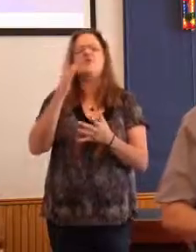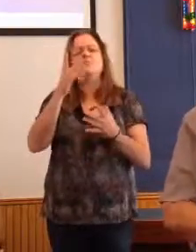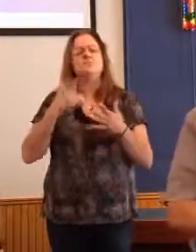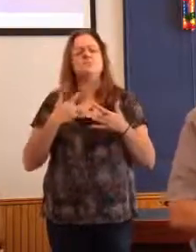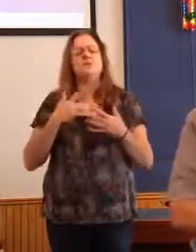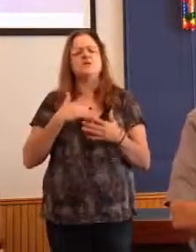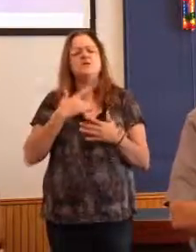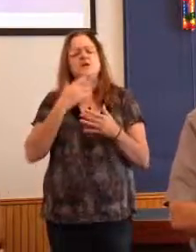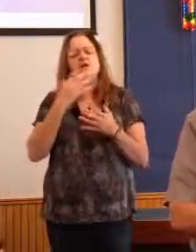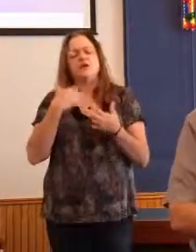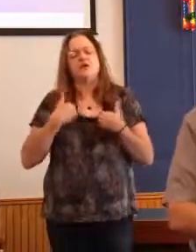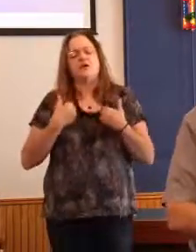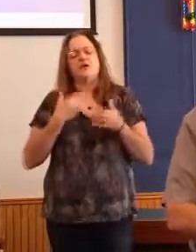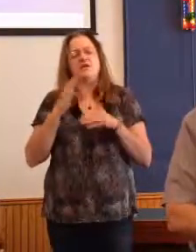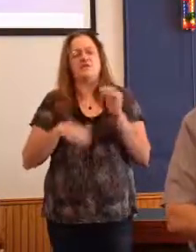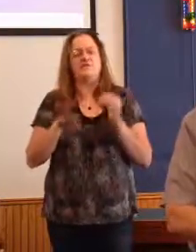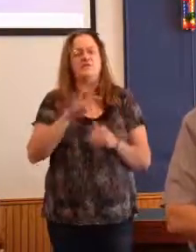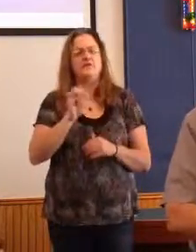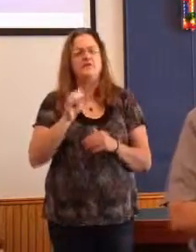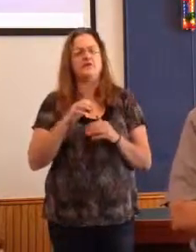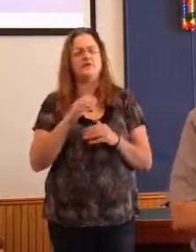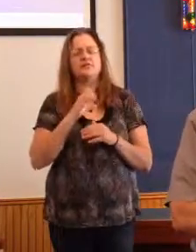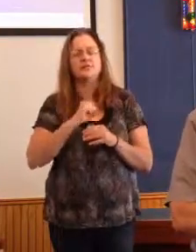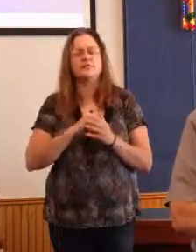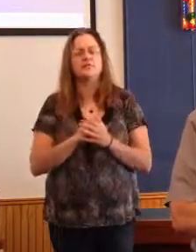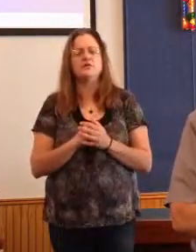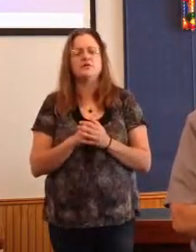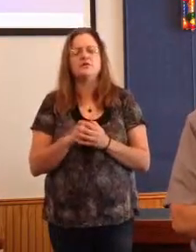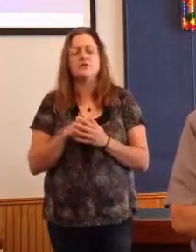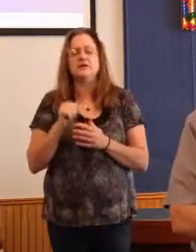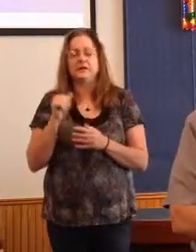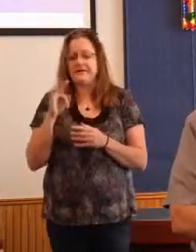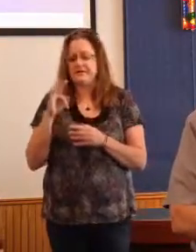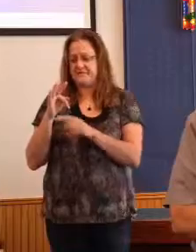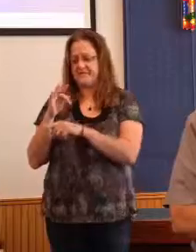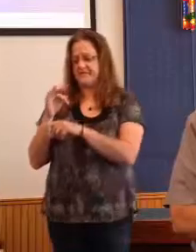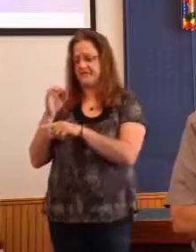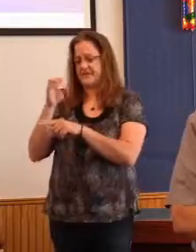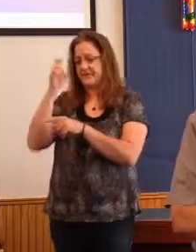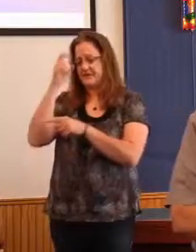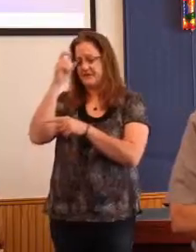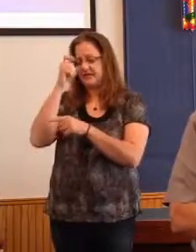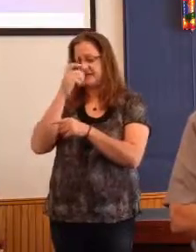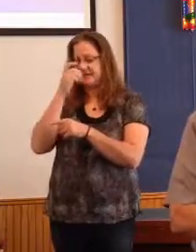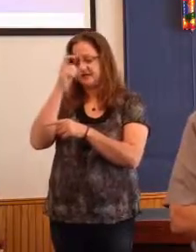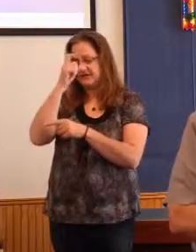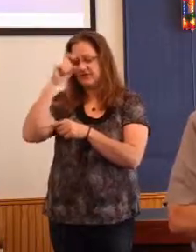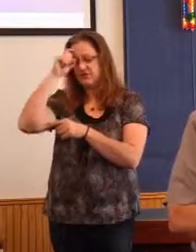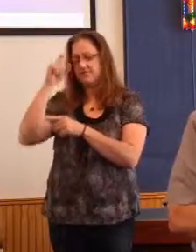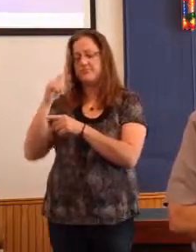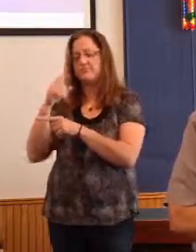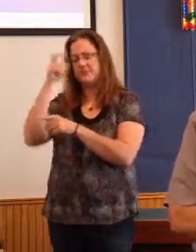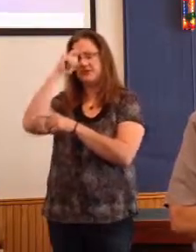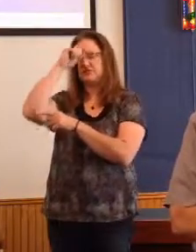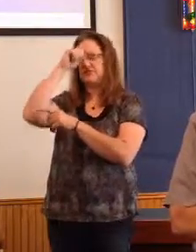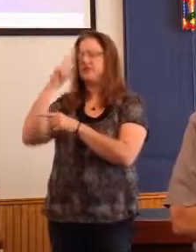And even if he had come out of Egypt with the escaped slaves, he was most likely a child when they left Egypt.